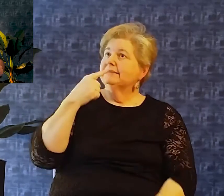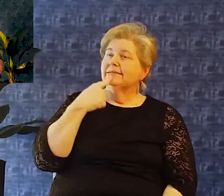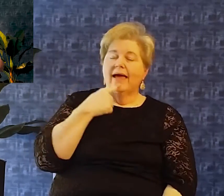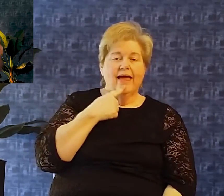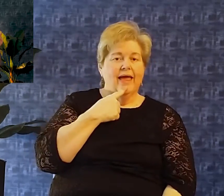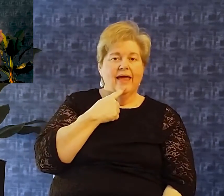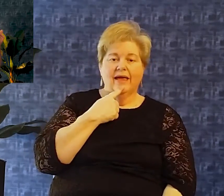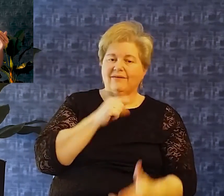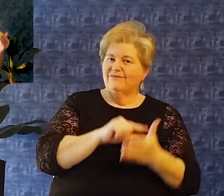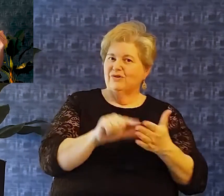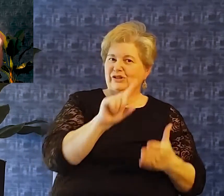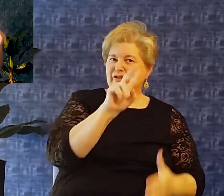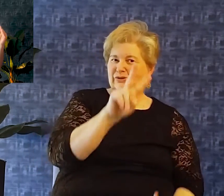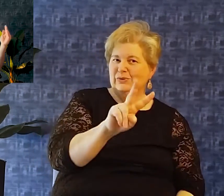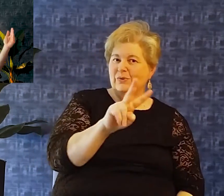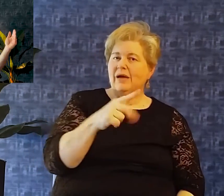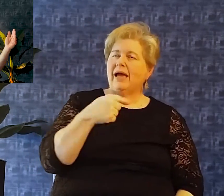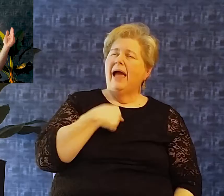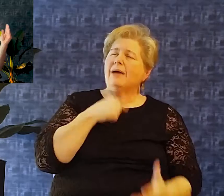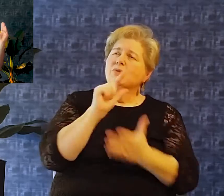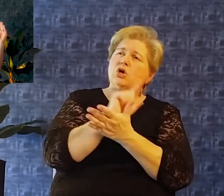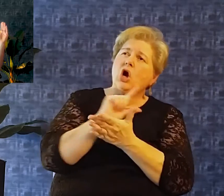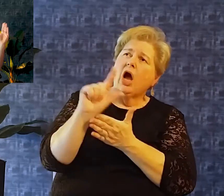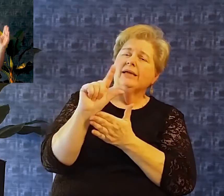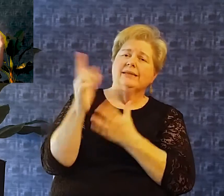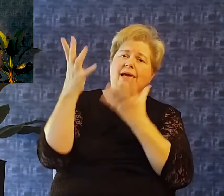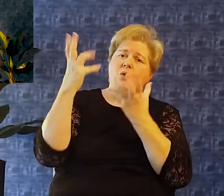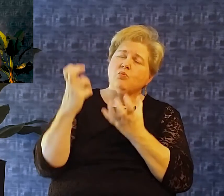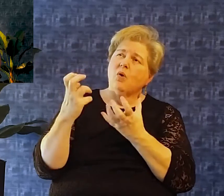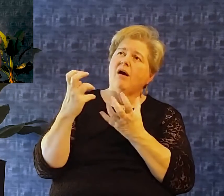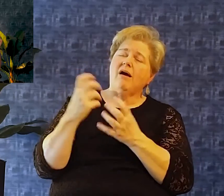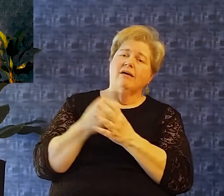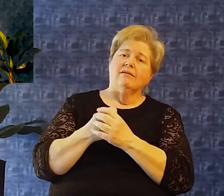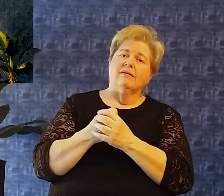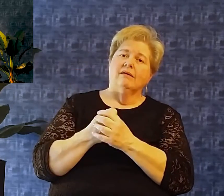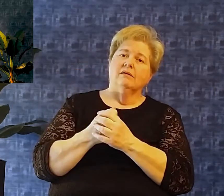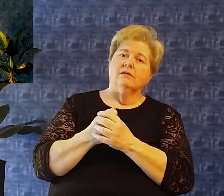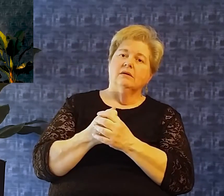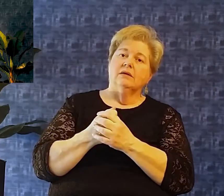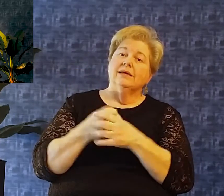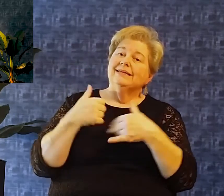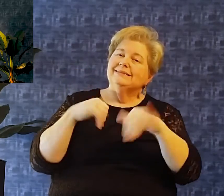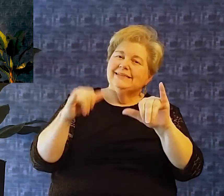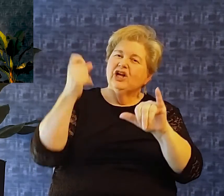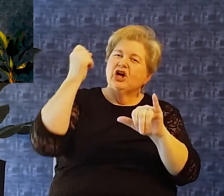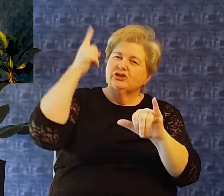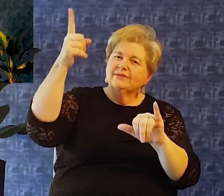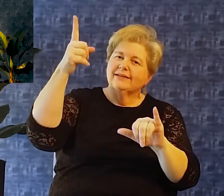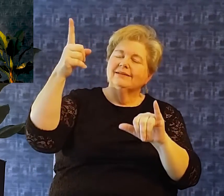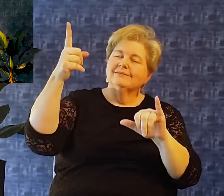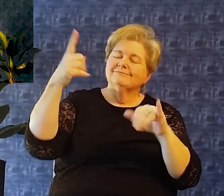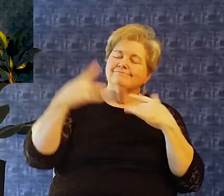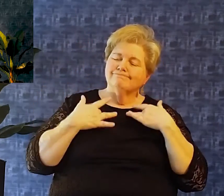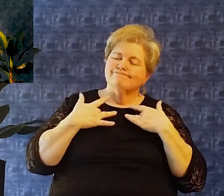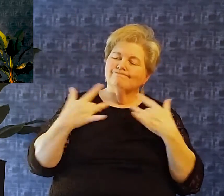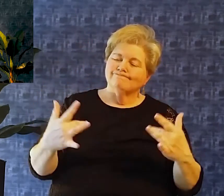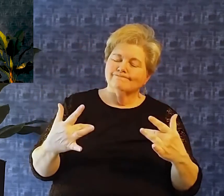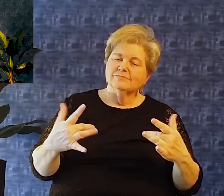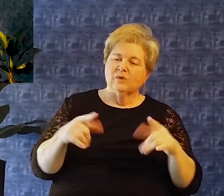god that he could say all the way back In verse 2 that I am godly He still understood that he had a